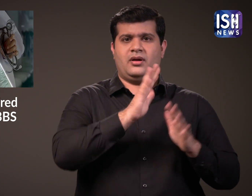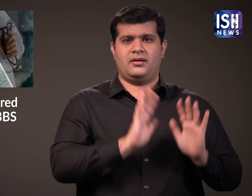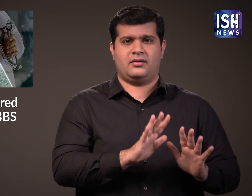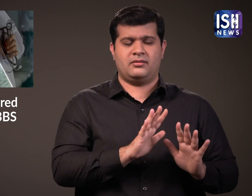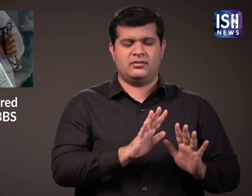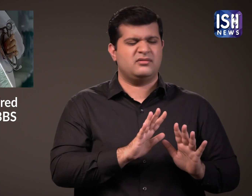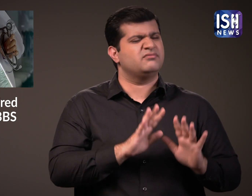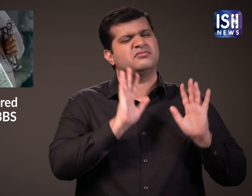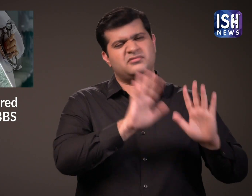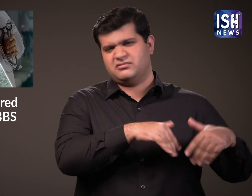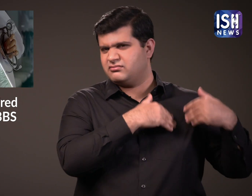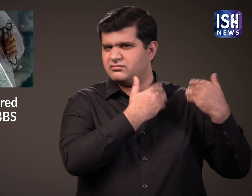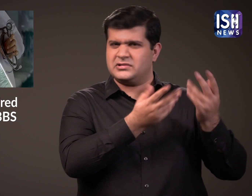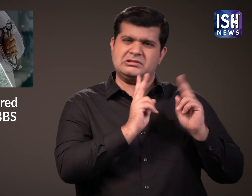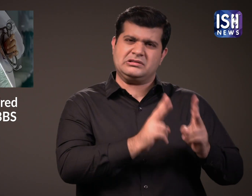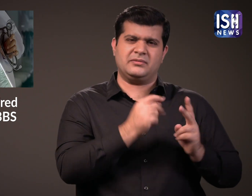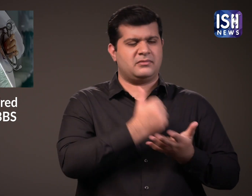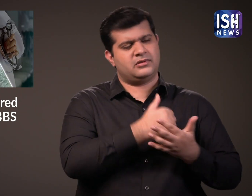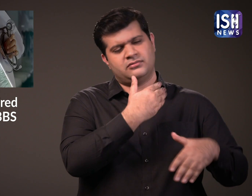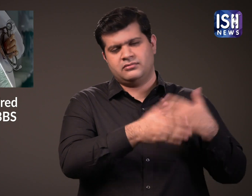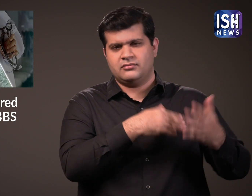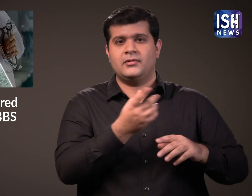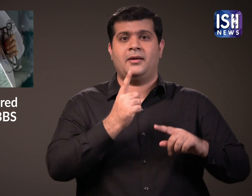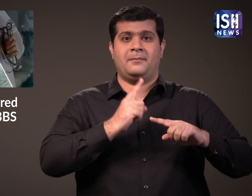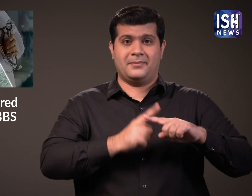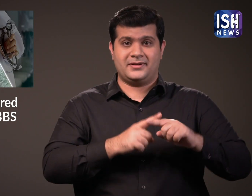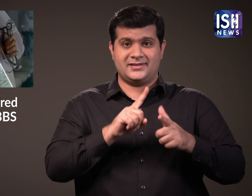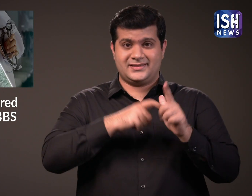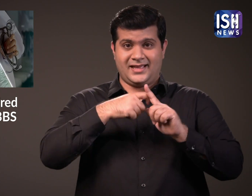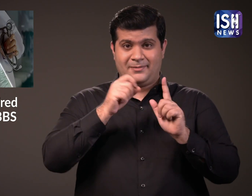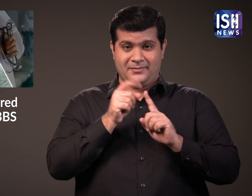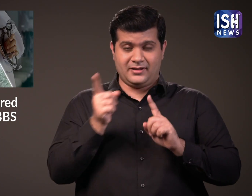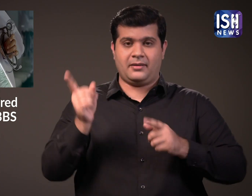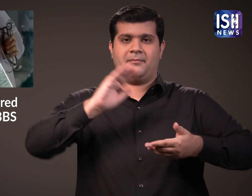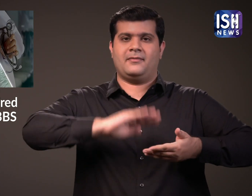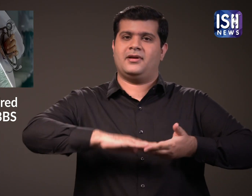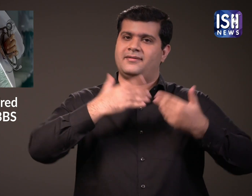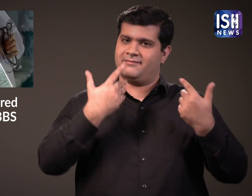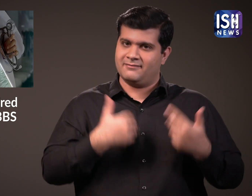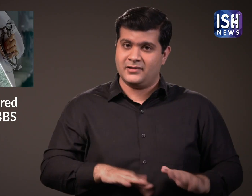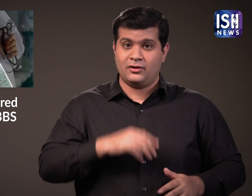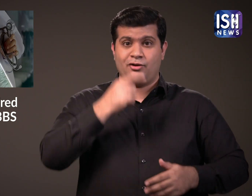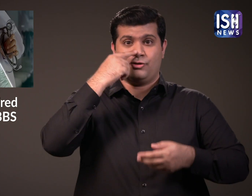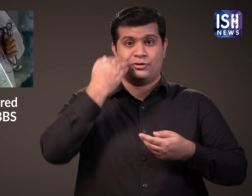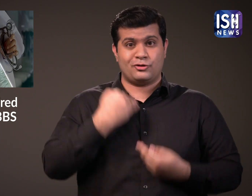So quitting was never an option. Pradhan has twin daughters and a son.